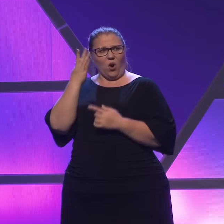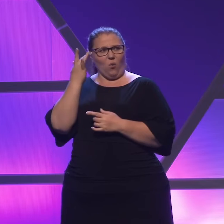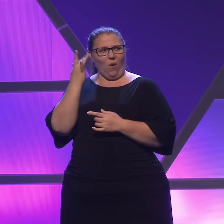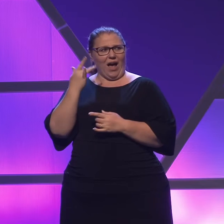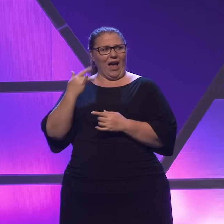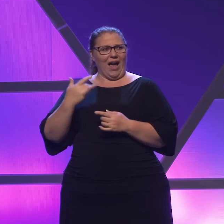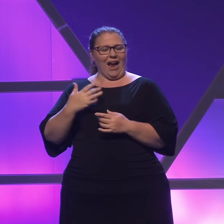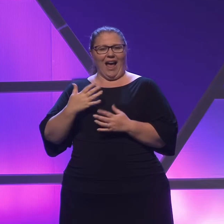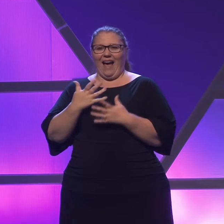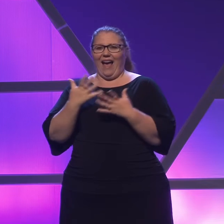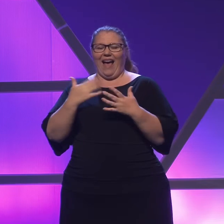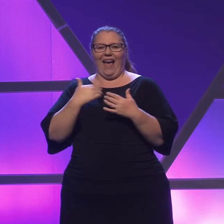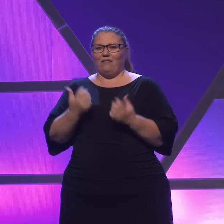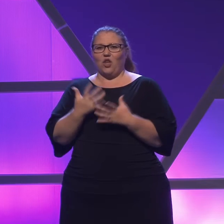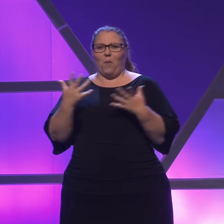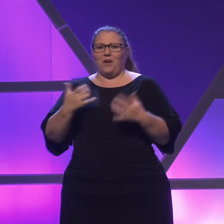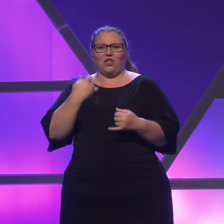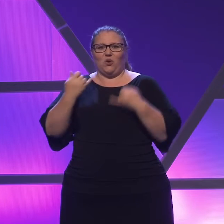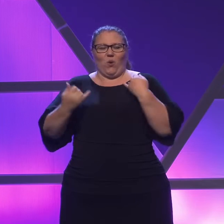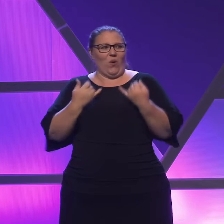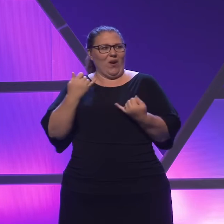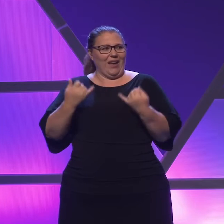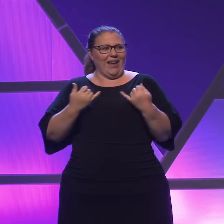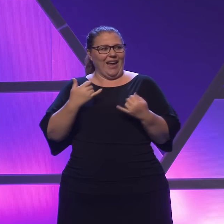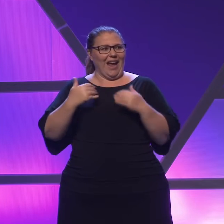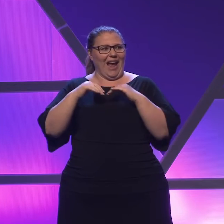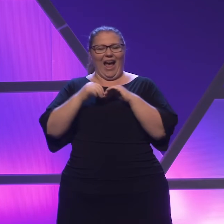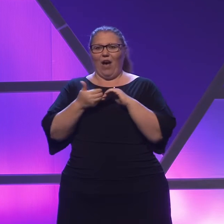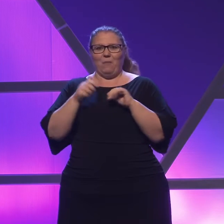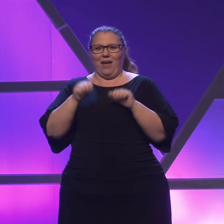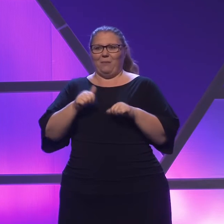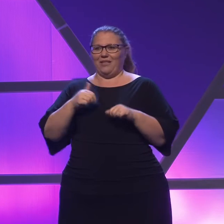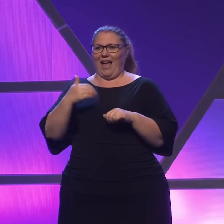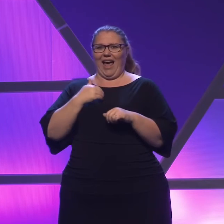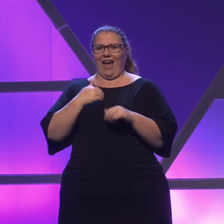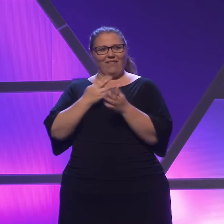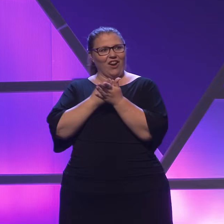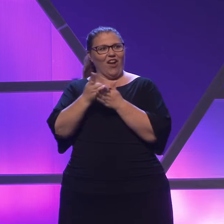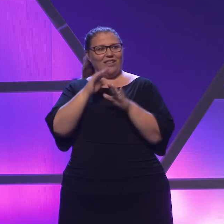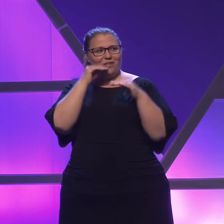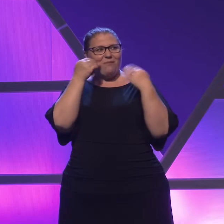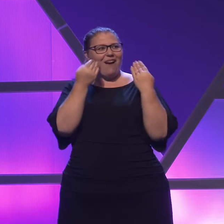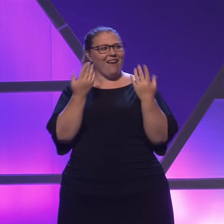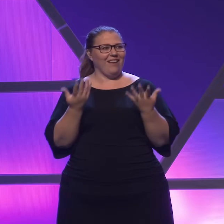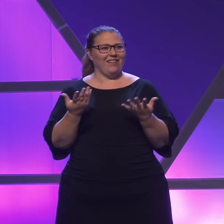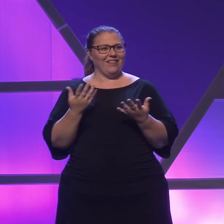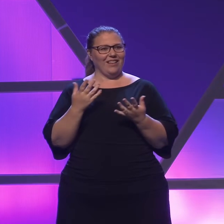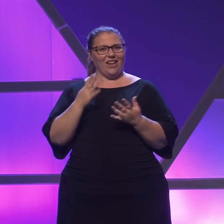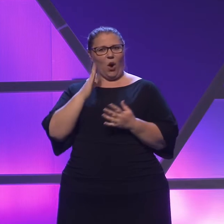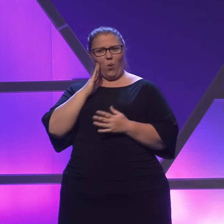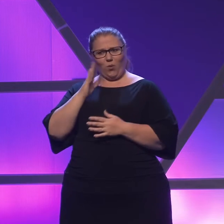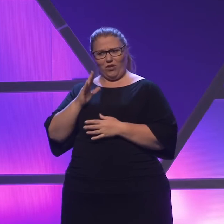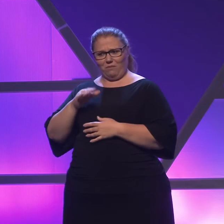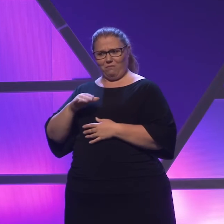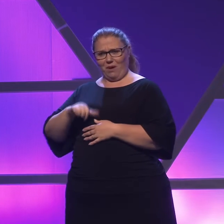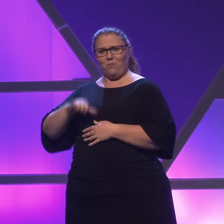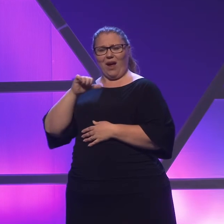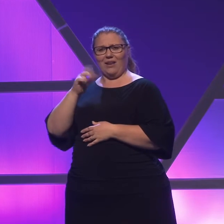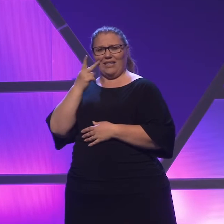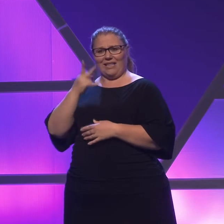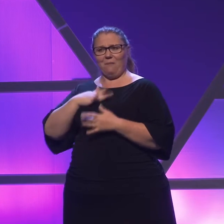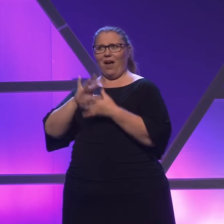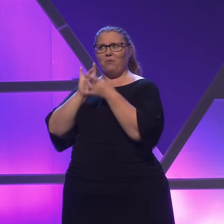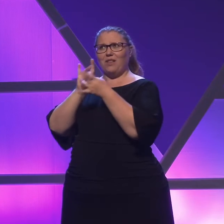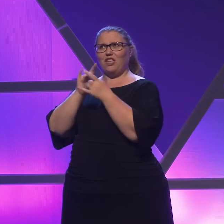filled with joy? How I'm able to keep an authentic smile on my face? Would she be proud to see how my relationship